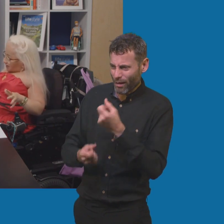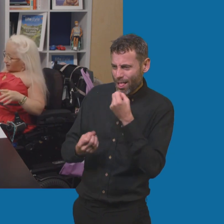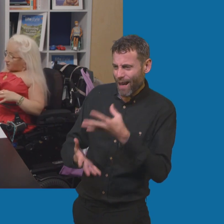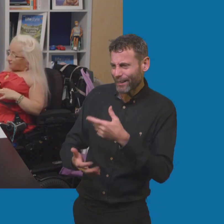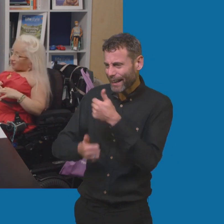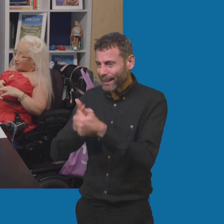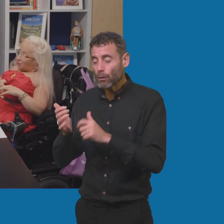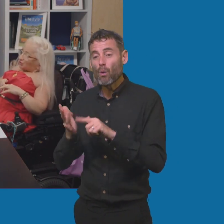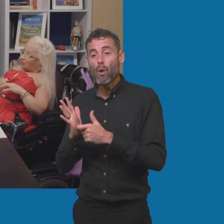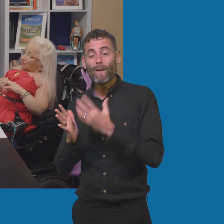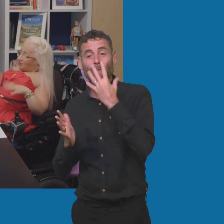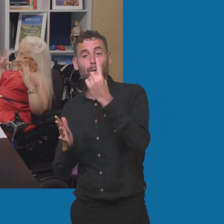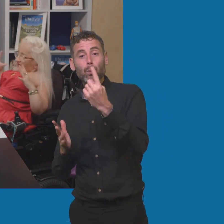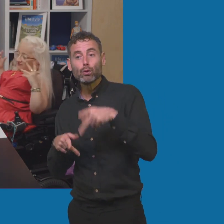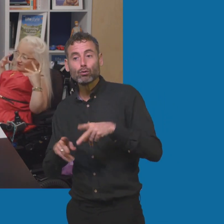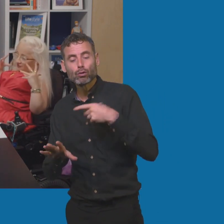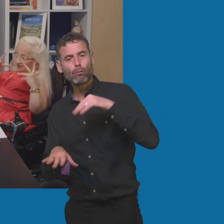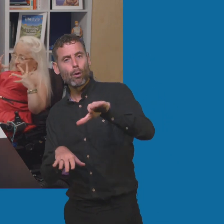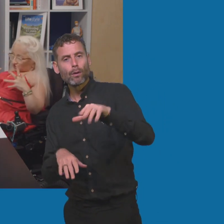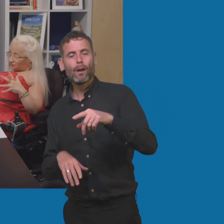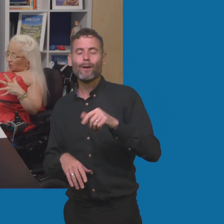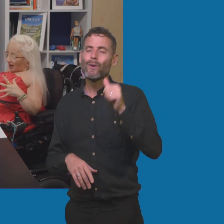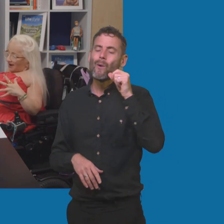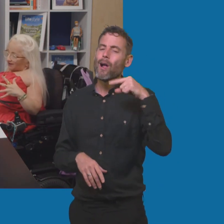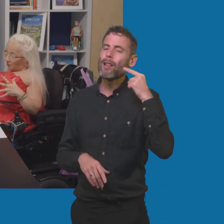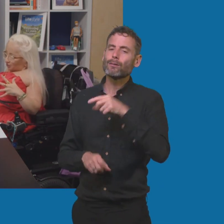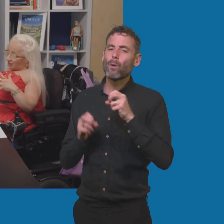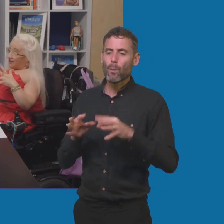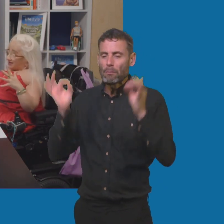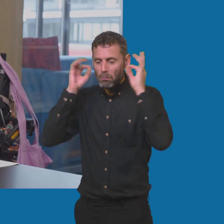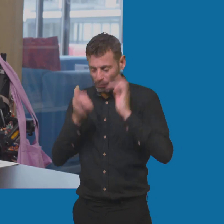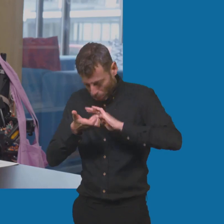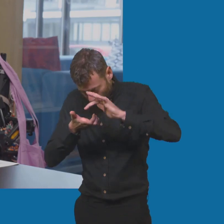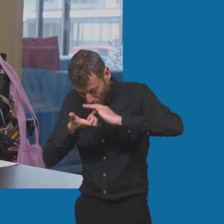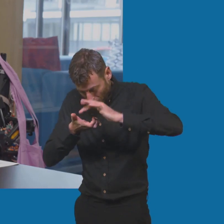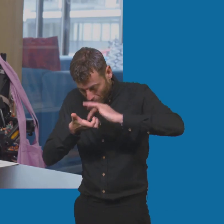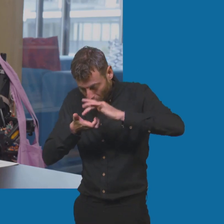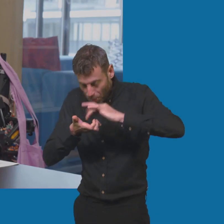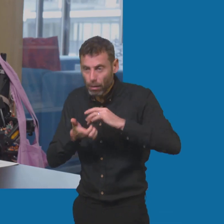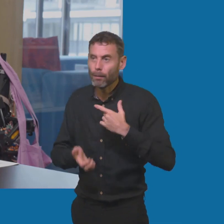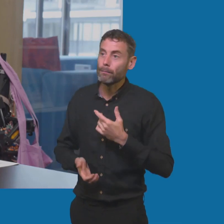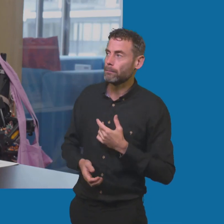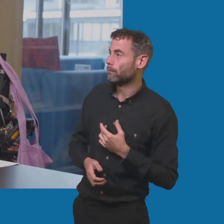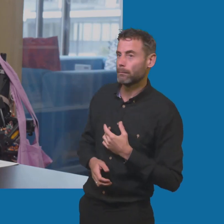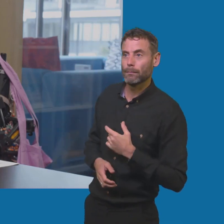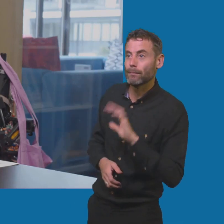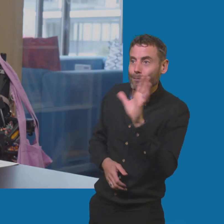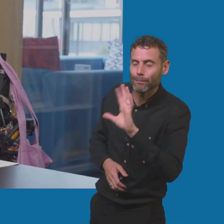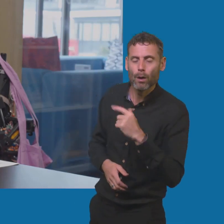street. And it's really funny because in London, most people have their headphones in and just block out anyone in existence, you know, but I kind of force myself onto